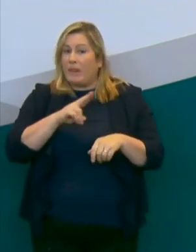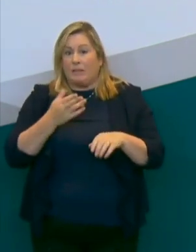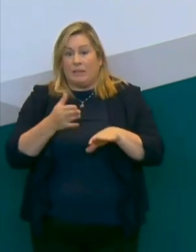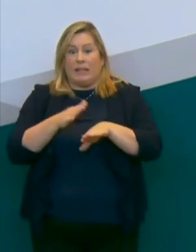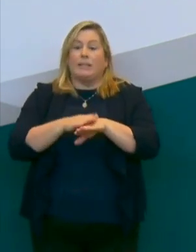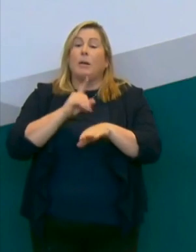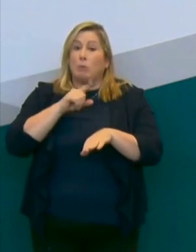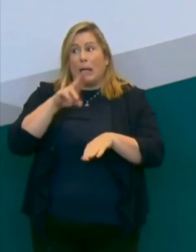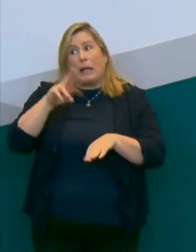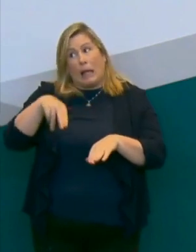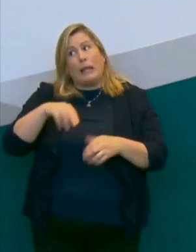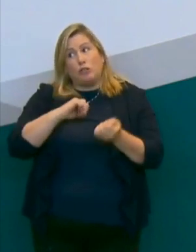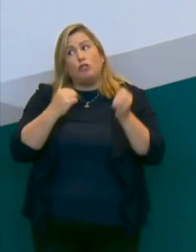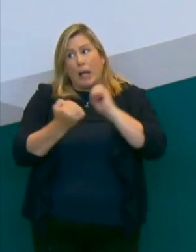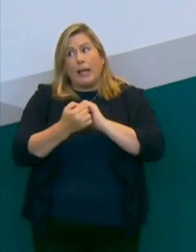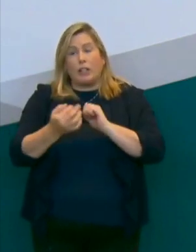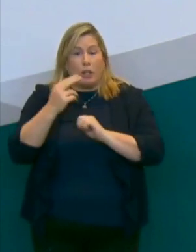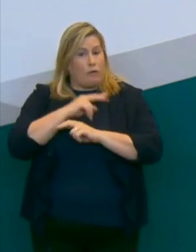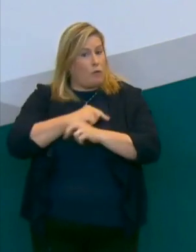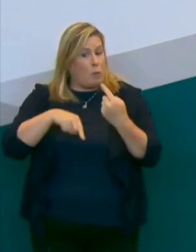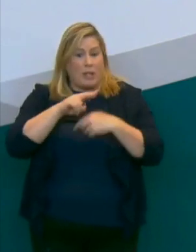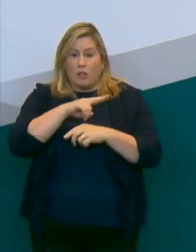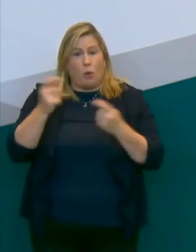change if we don't continue to watch this very closely.